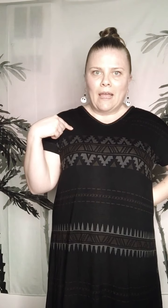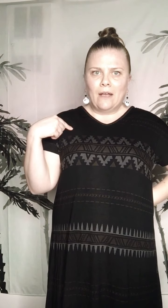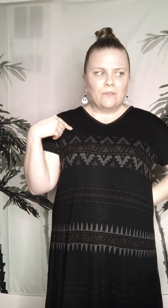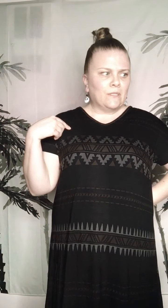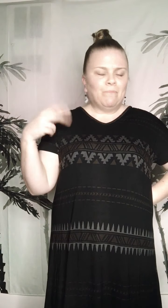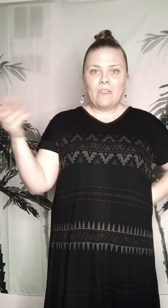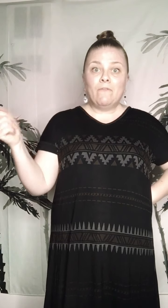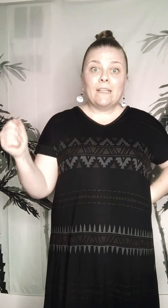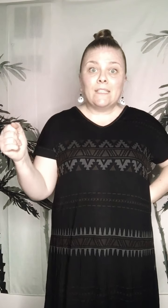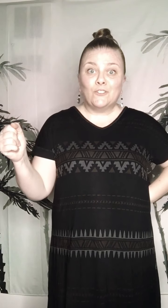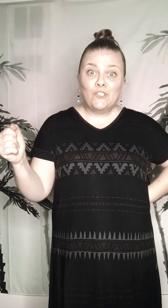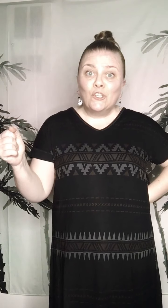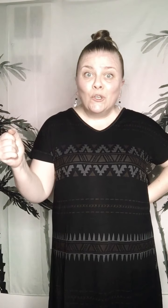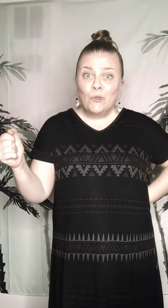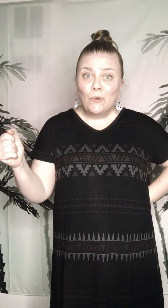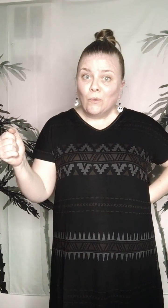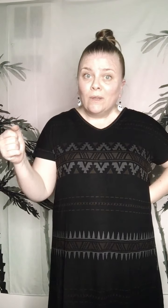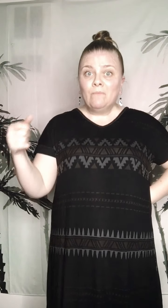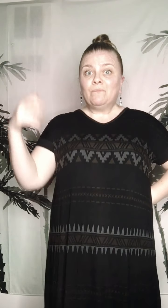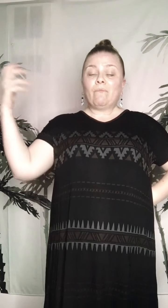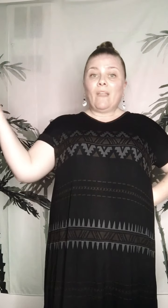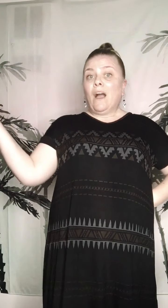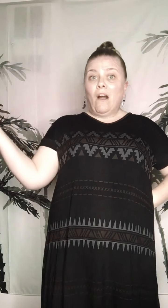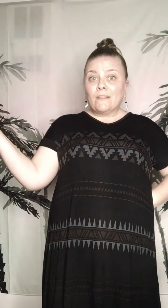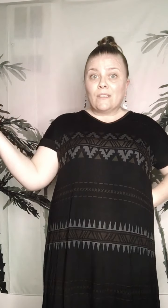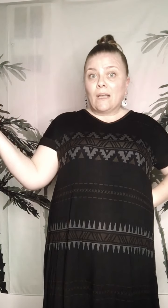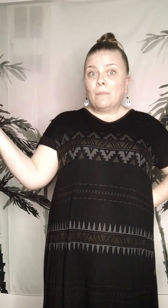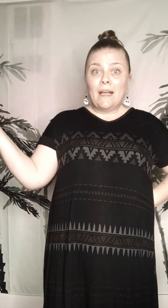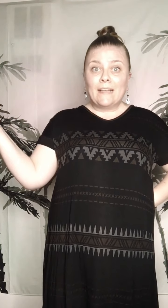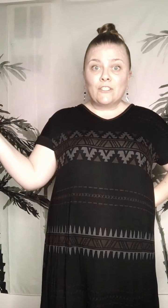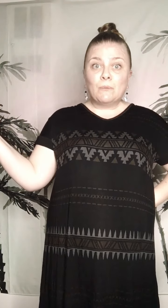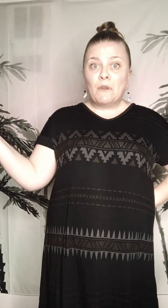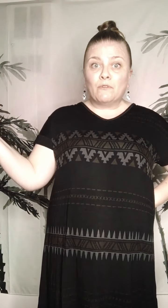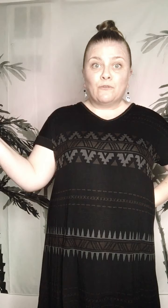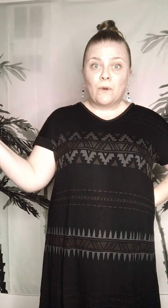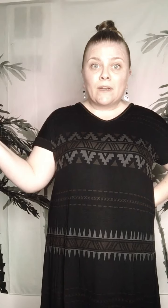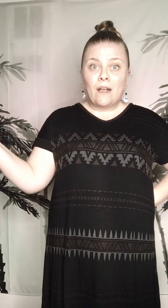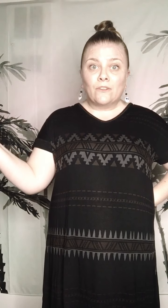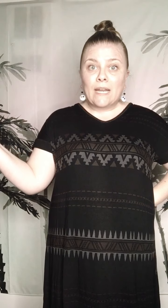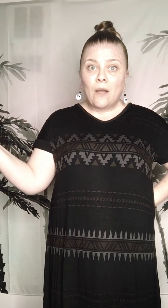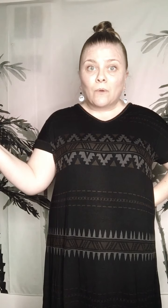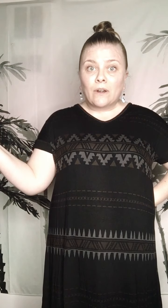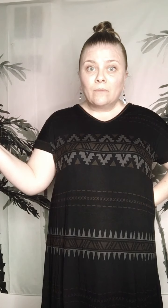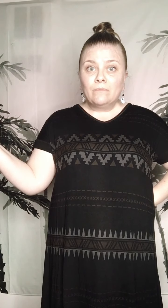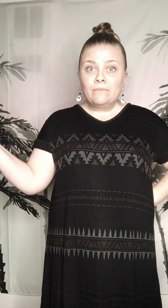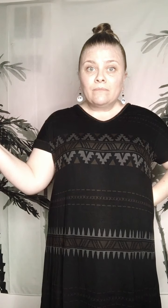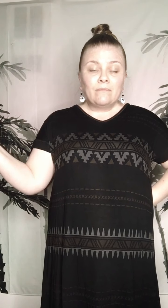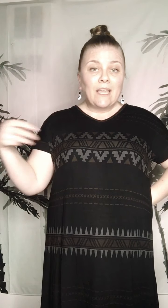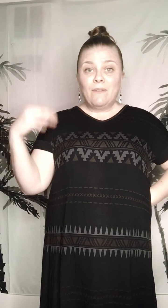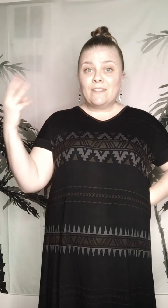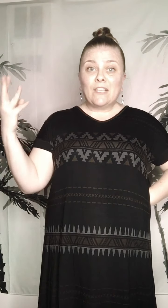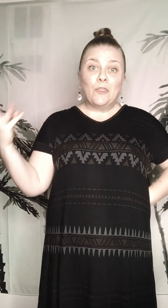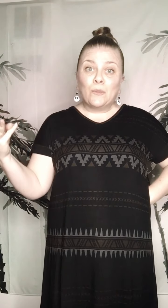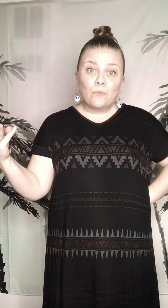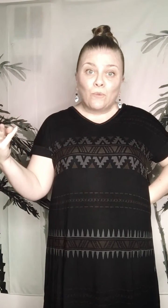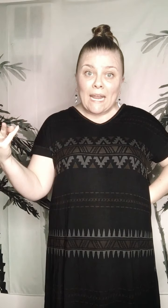house. If I sell two, awesome, I just made over $40 an hour. If I sell three,